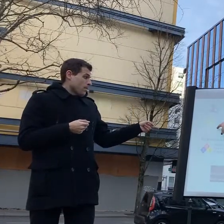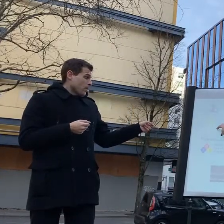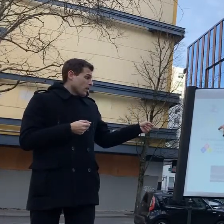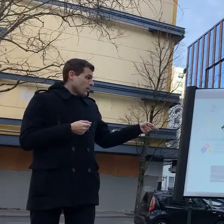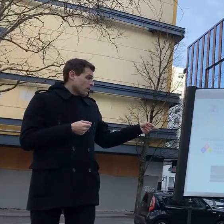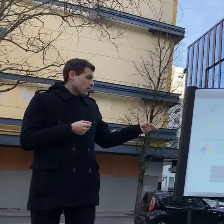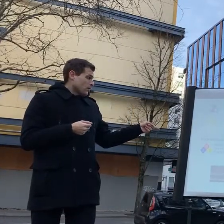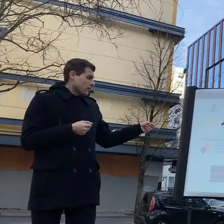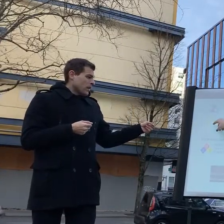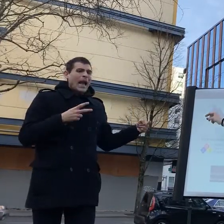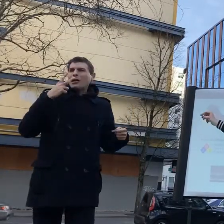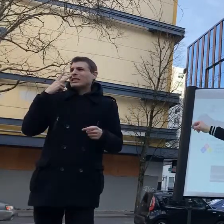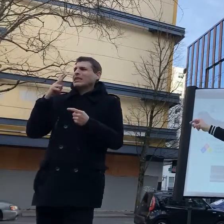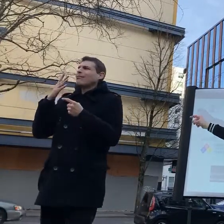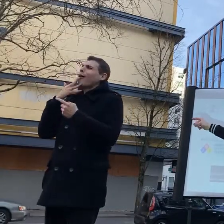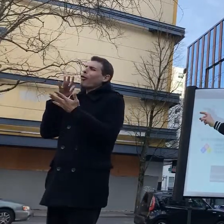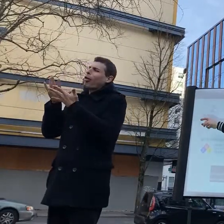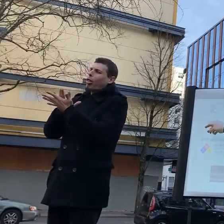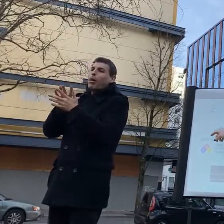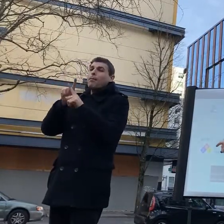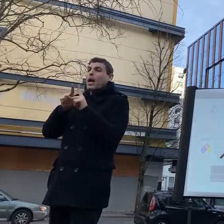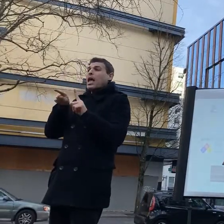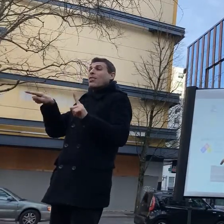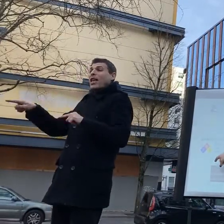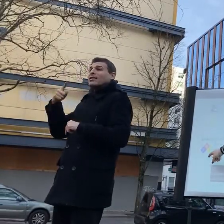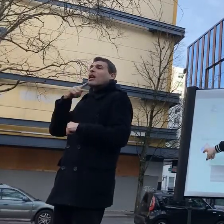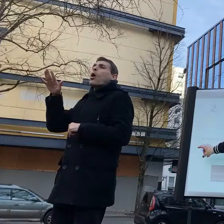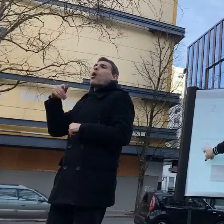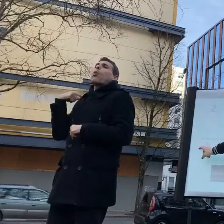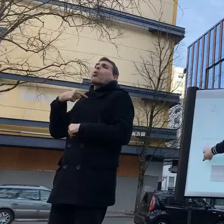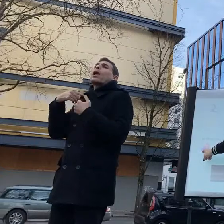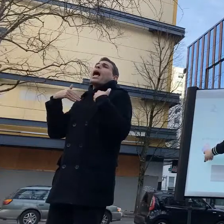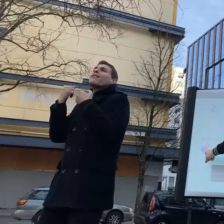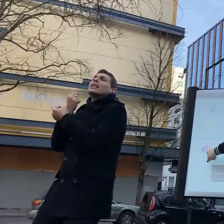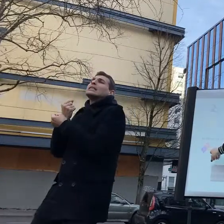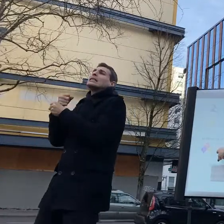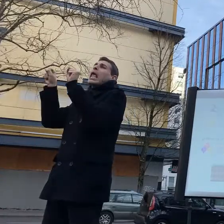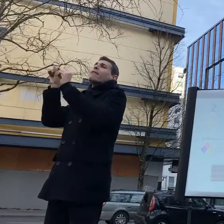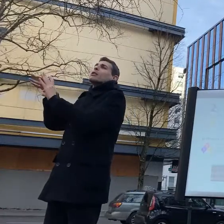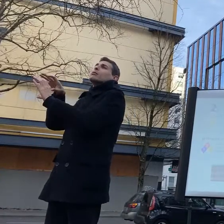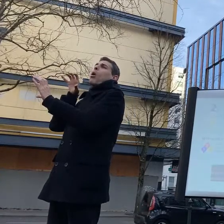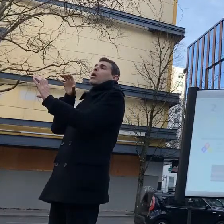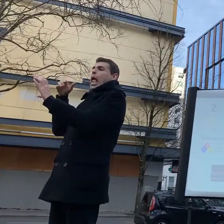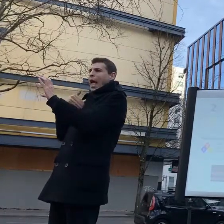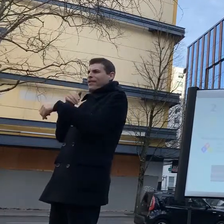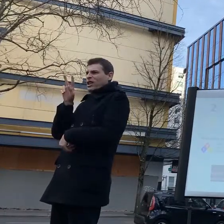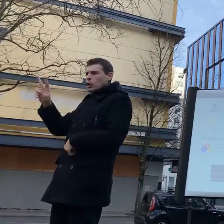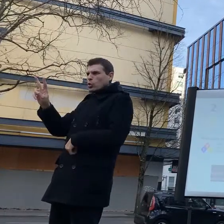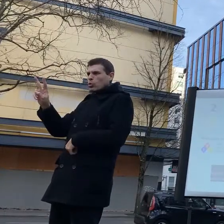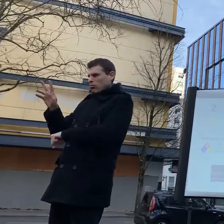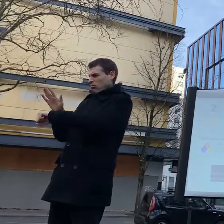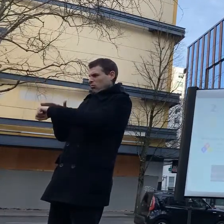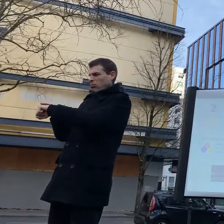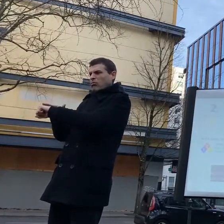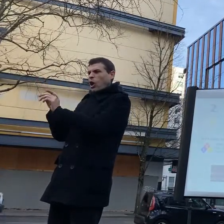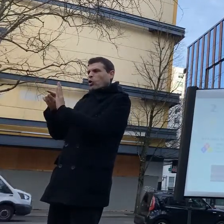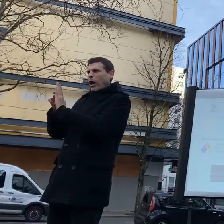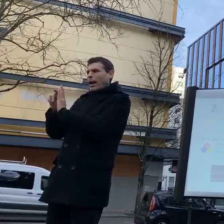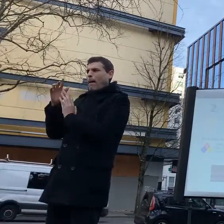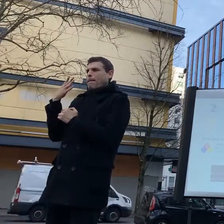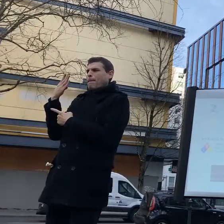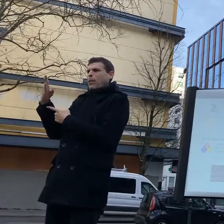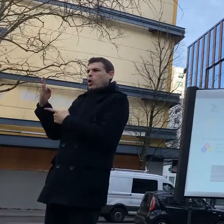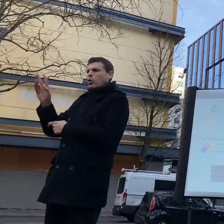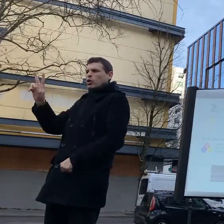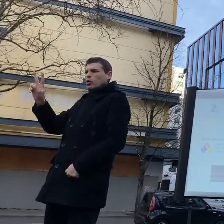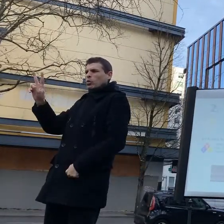a zero or a two they might not read this they might think this hexachloroethane is actually the safest smoke that you